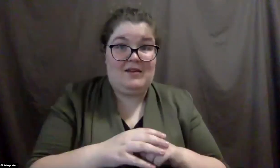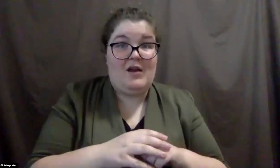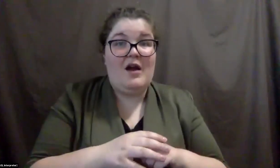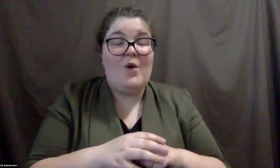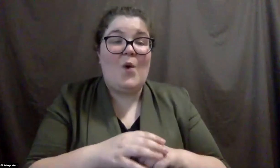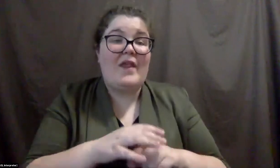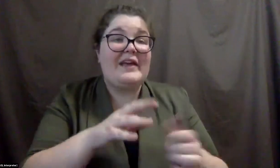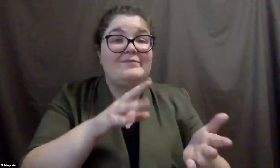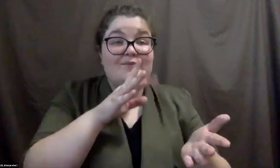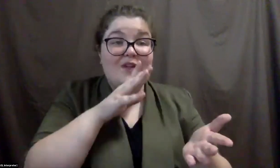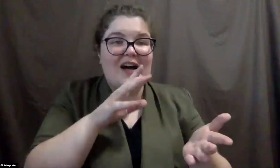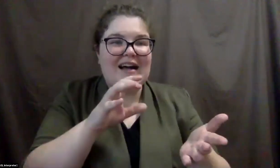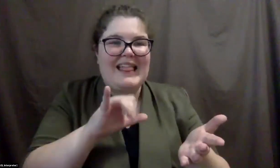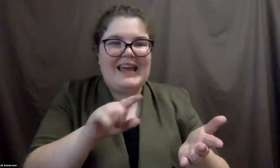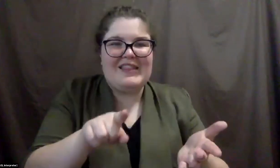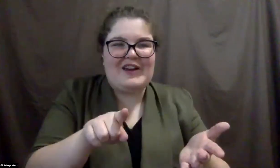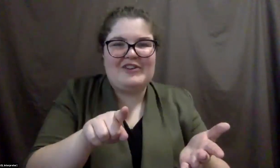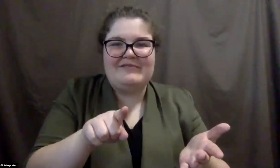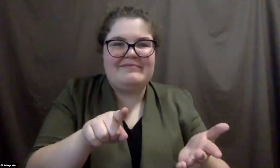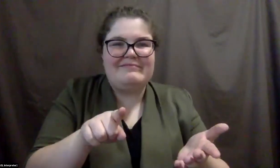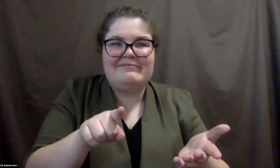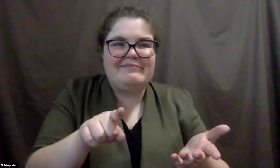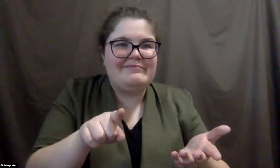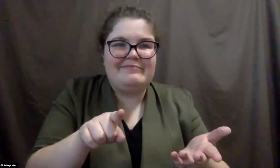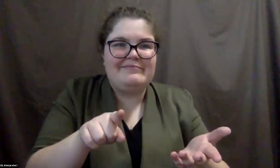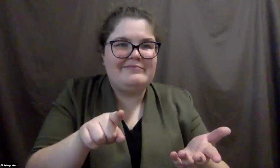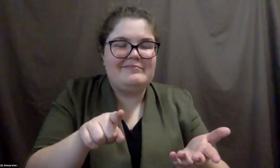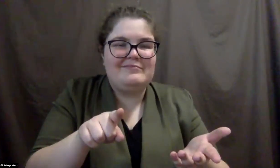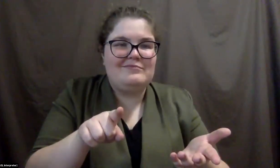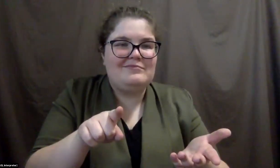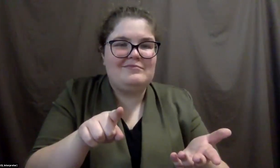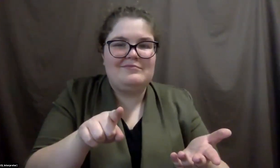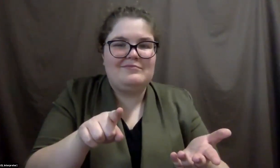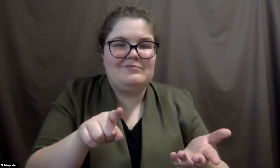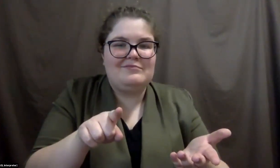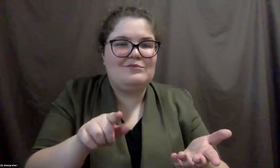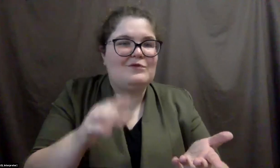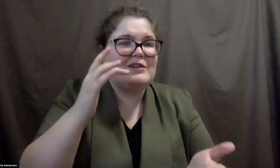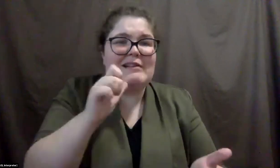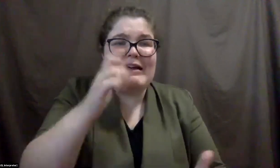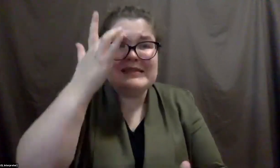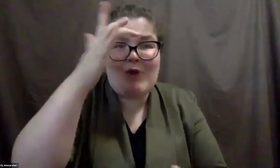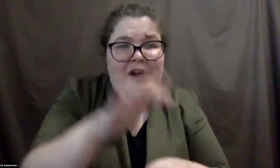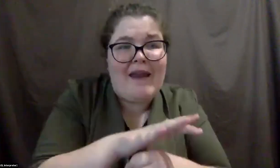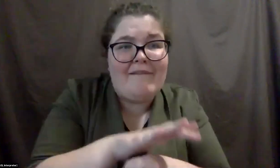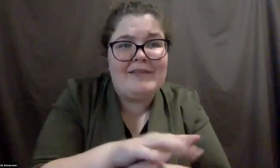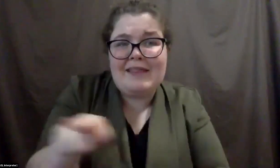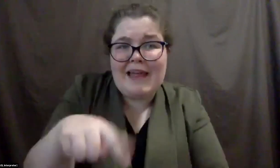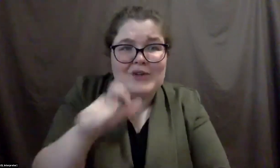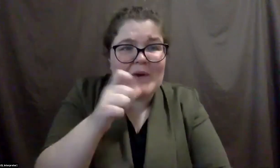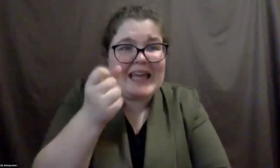them as though, you know, they, um, they're not smart enough to get it, um,